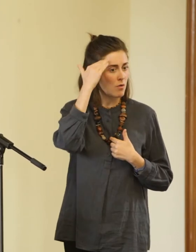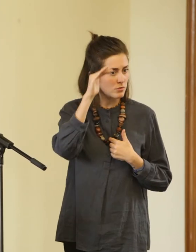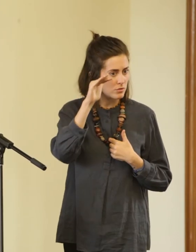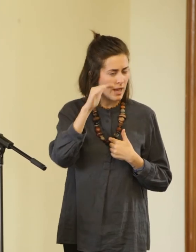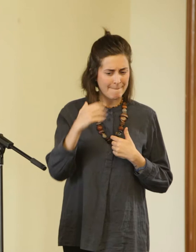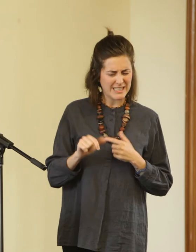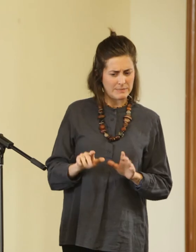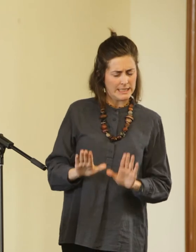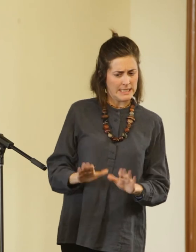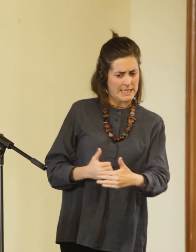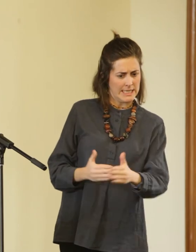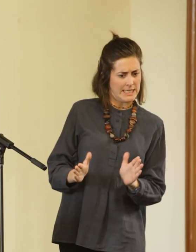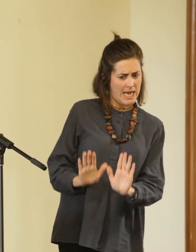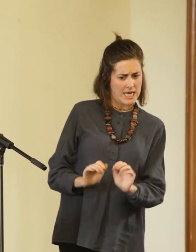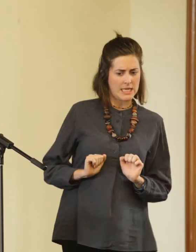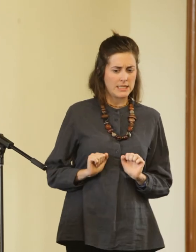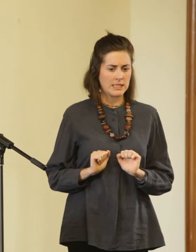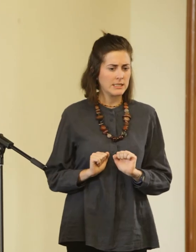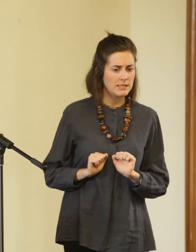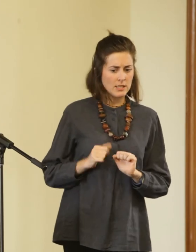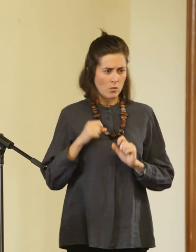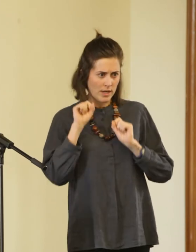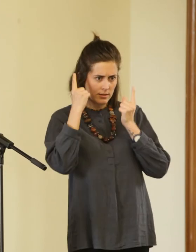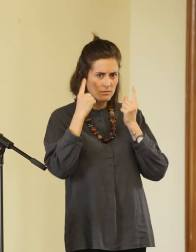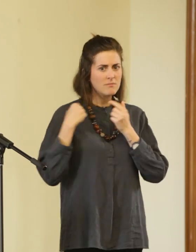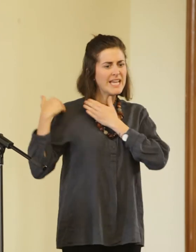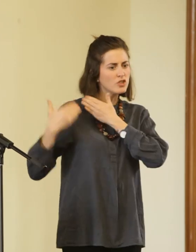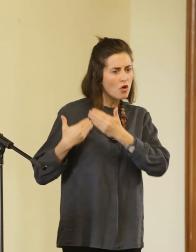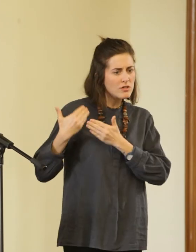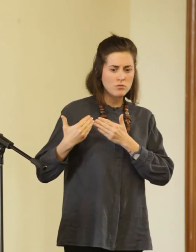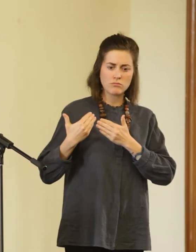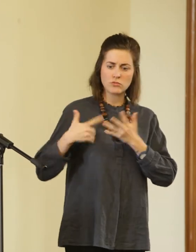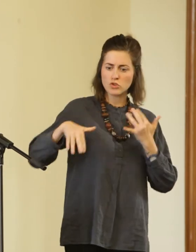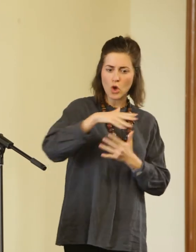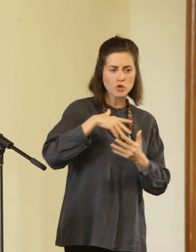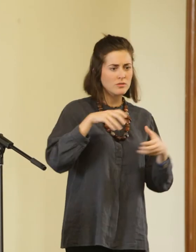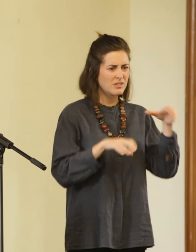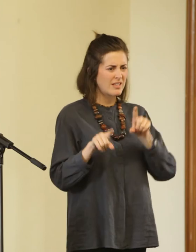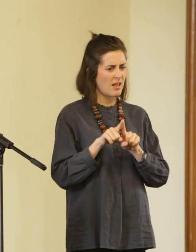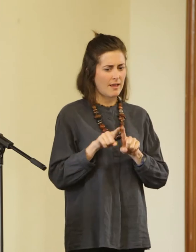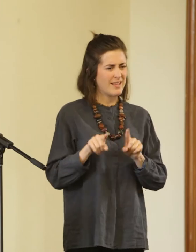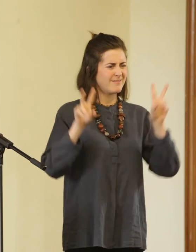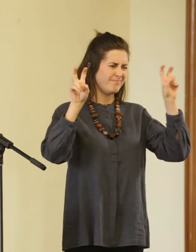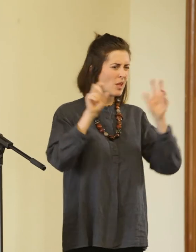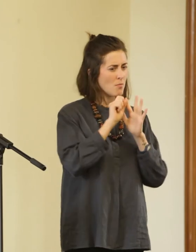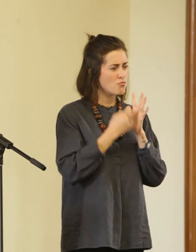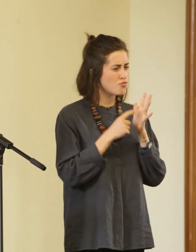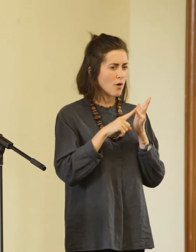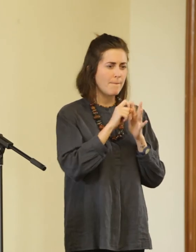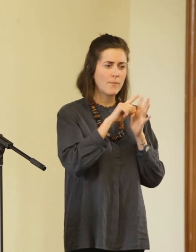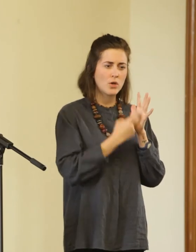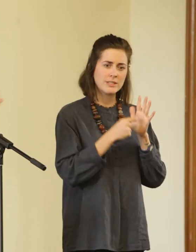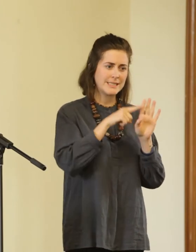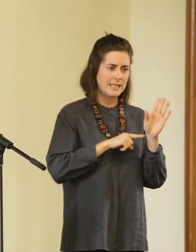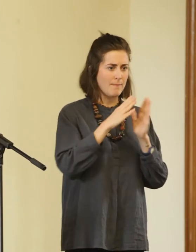be contained and subordinate, and is understood by historical social science scholars as the property model. And this is the